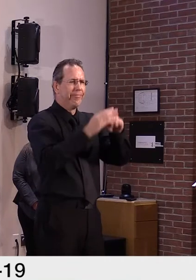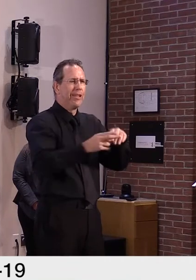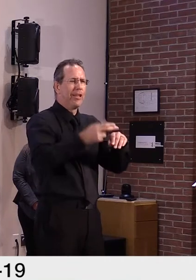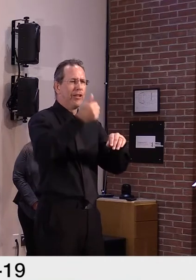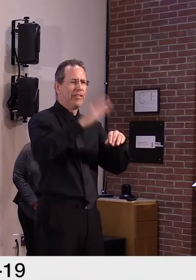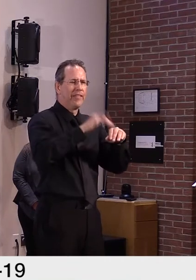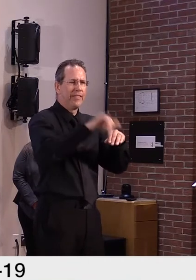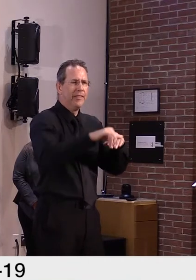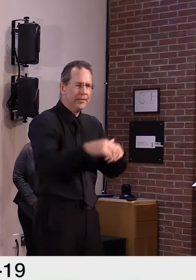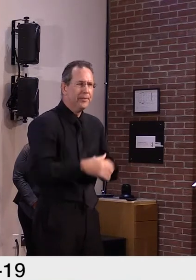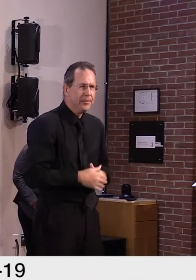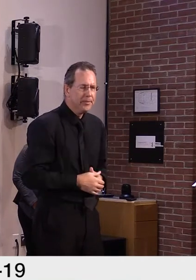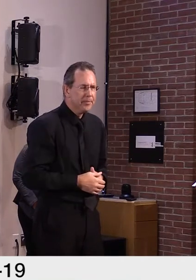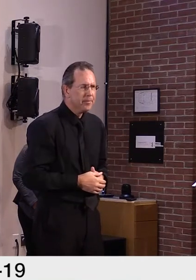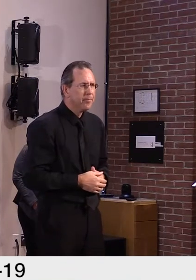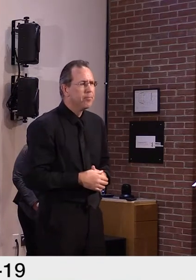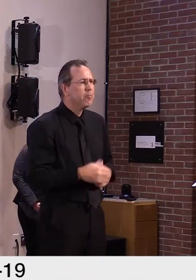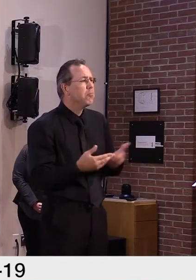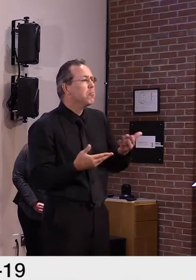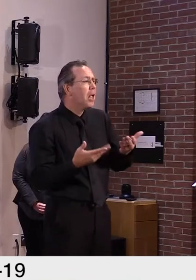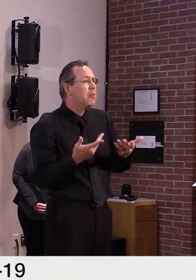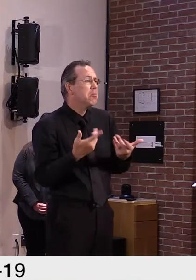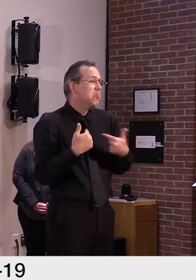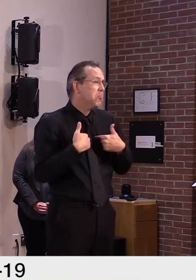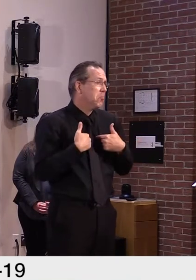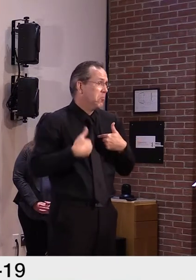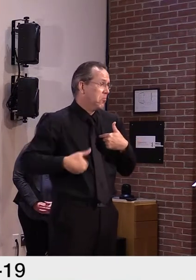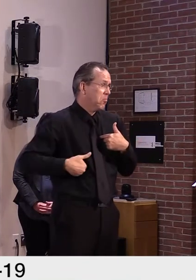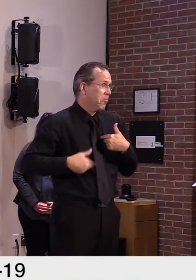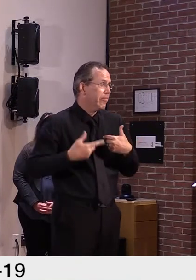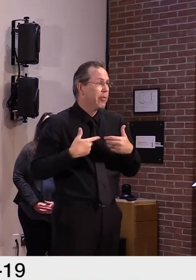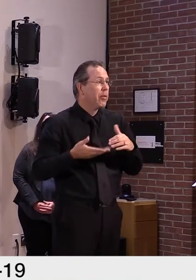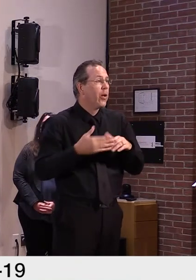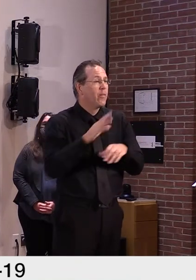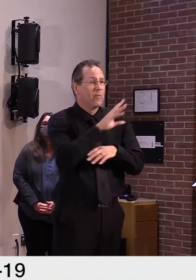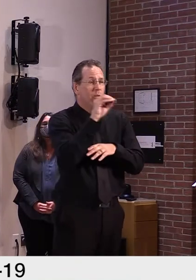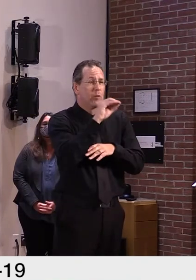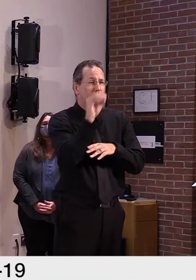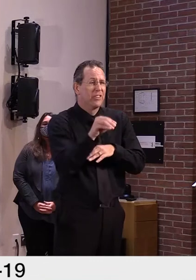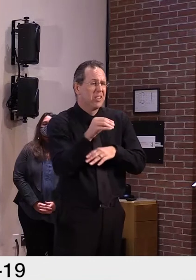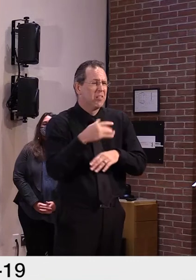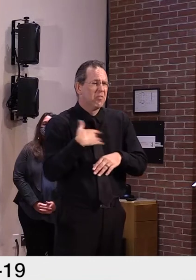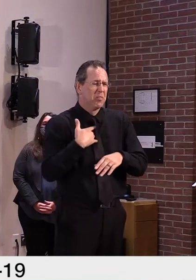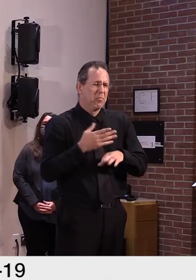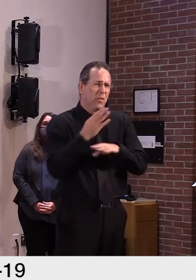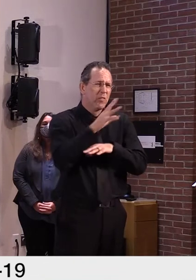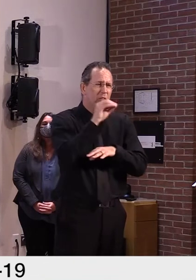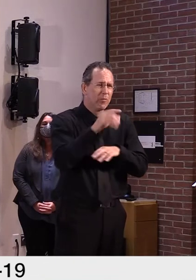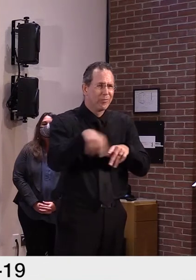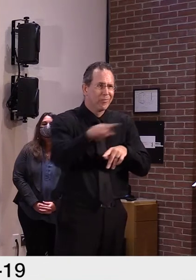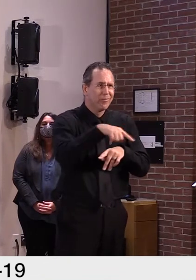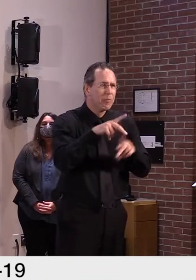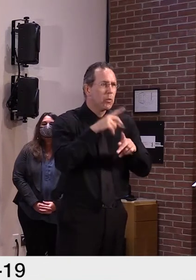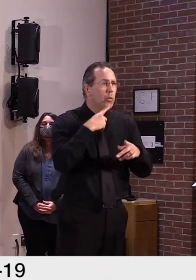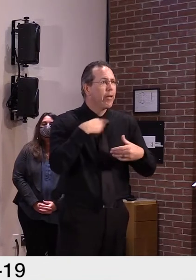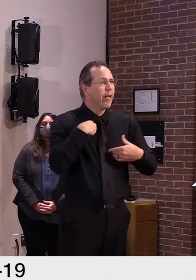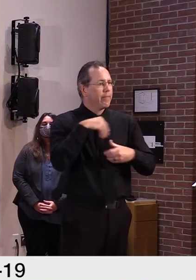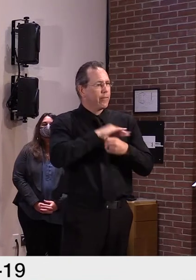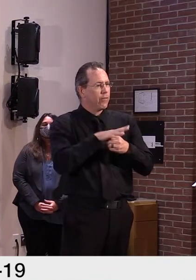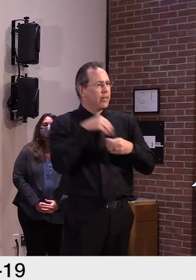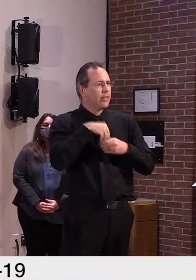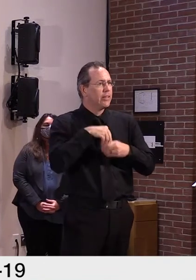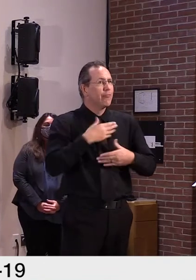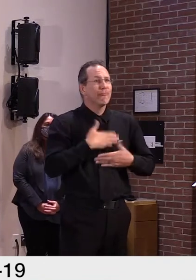probably higher than 40% even. We just don't know that. And